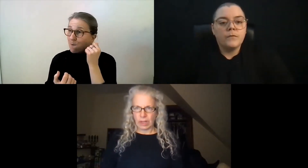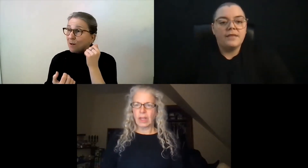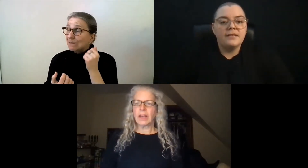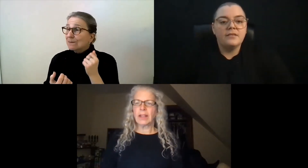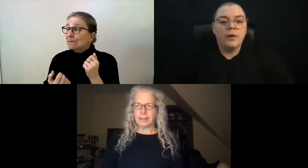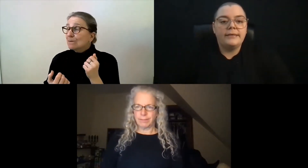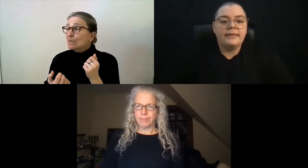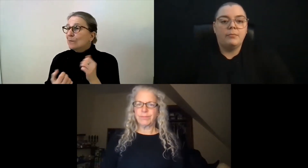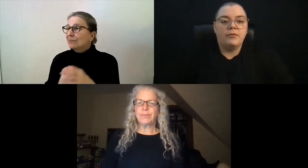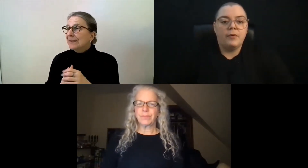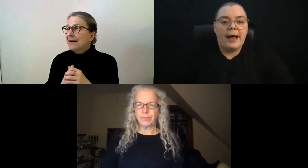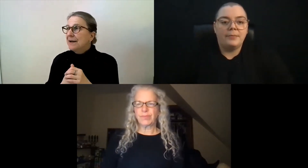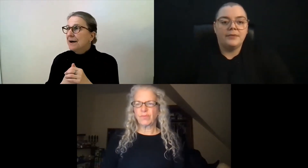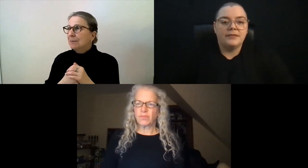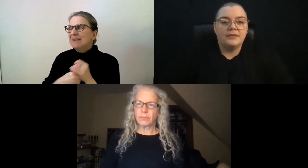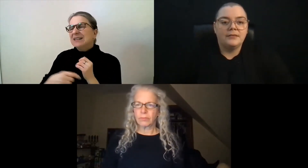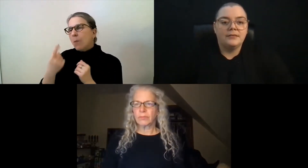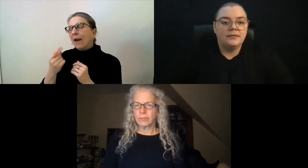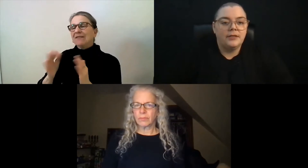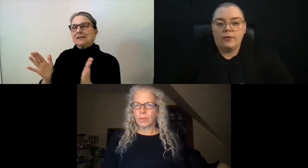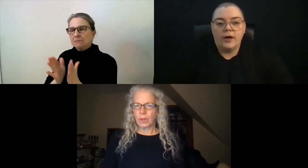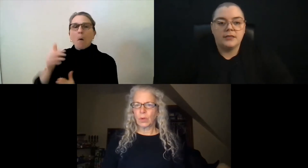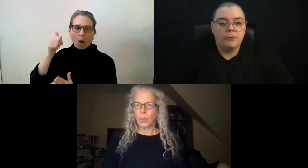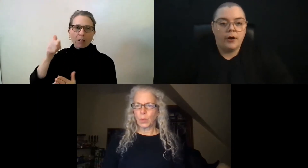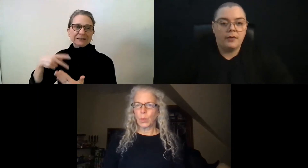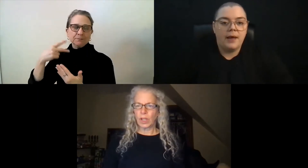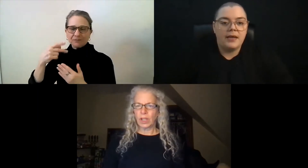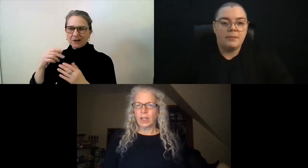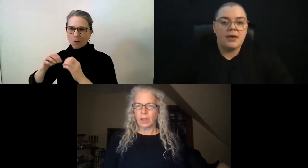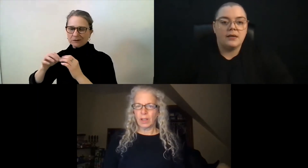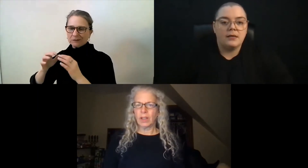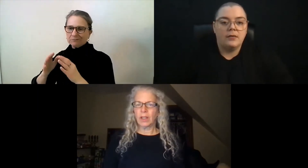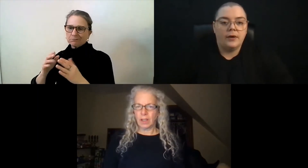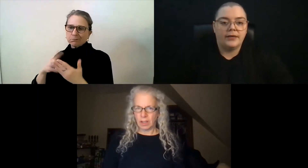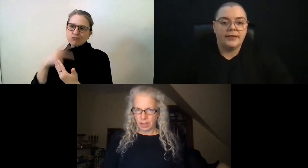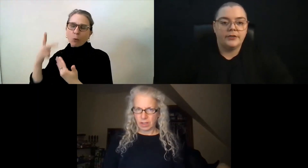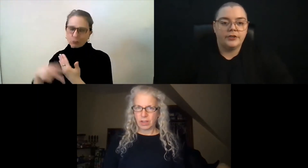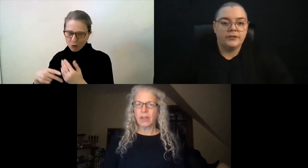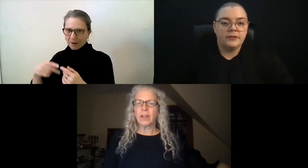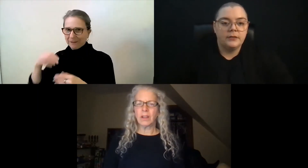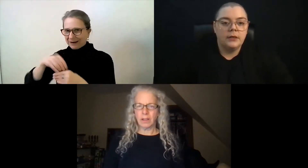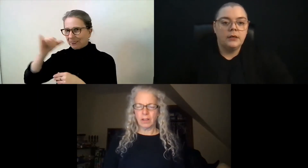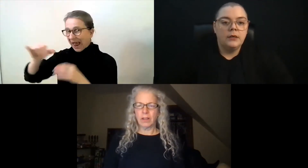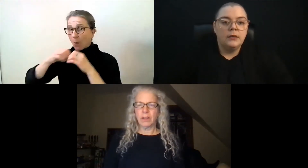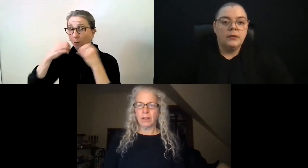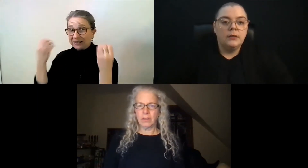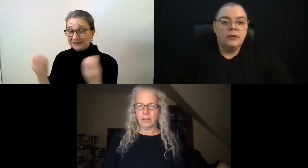And this is one example of what happens, you know, across the board in many, many organizations.